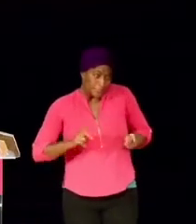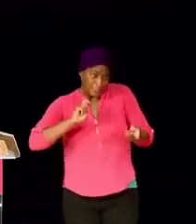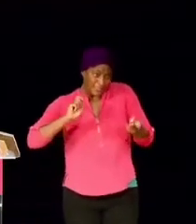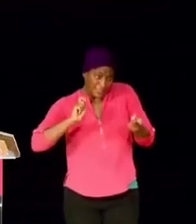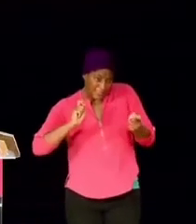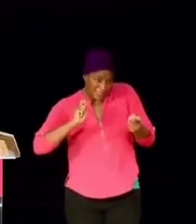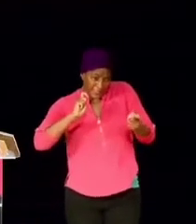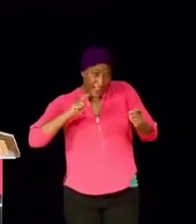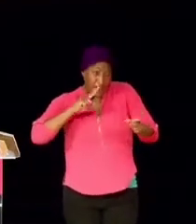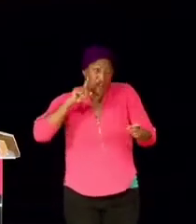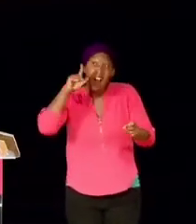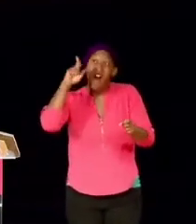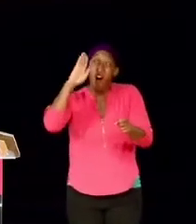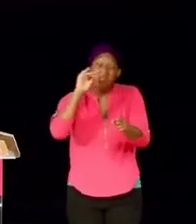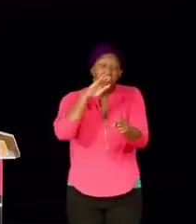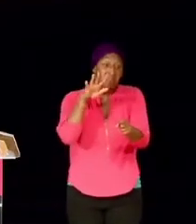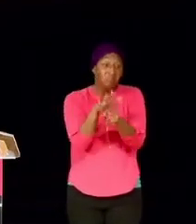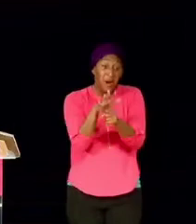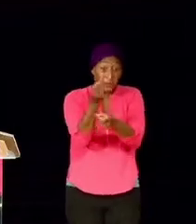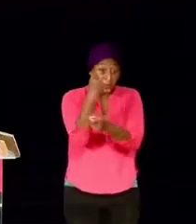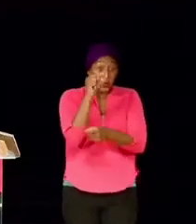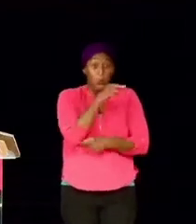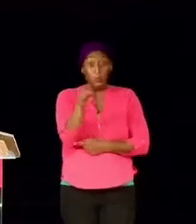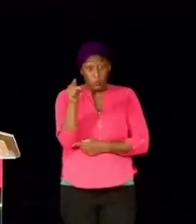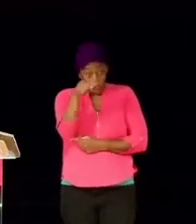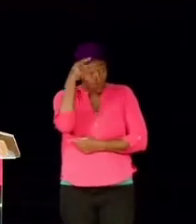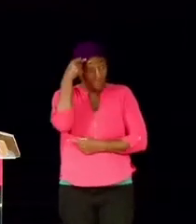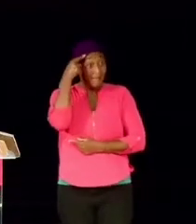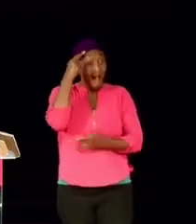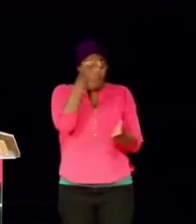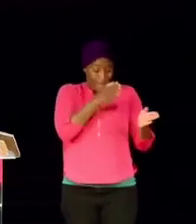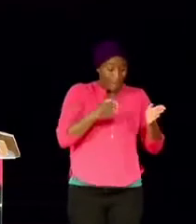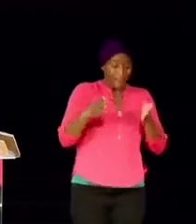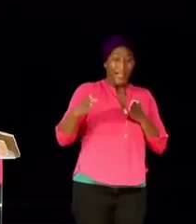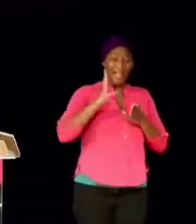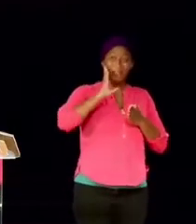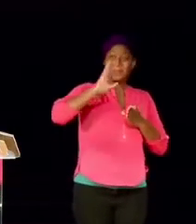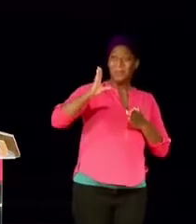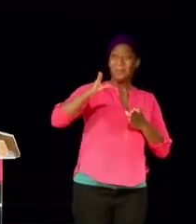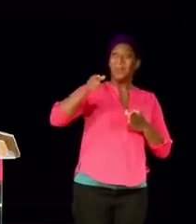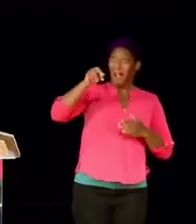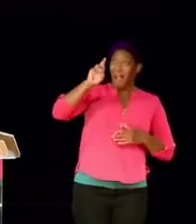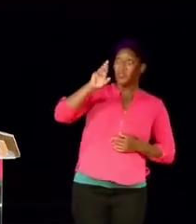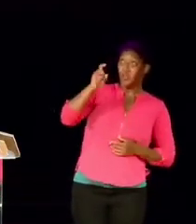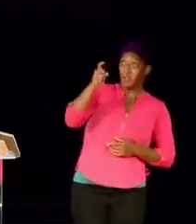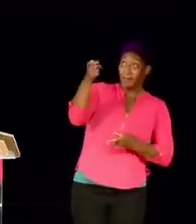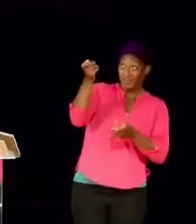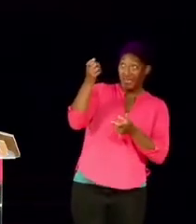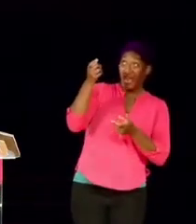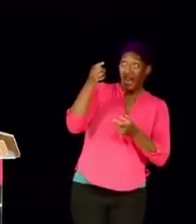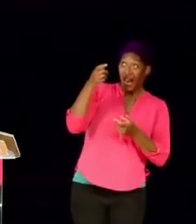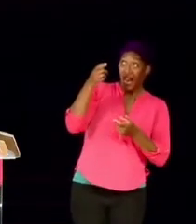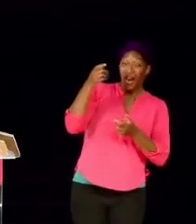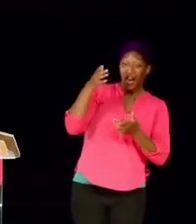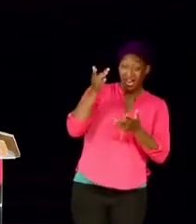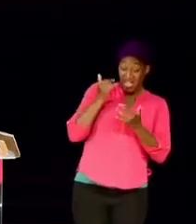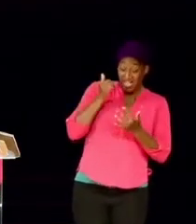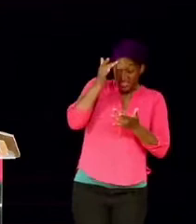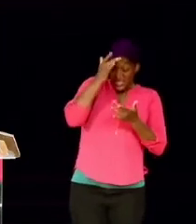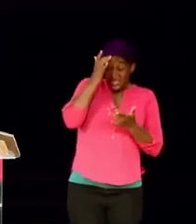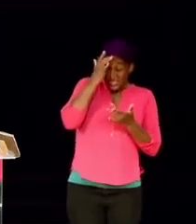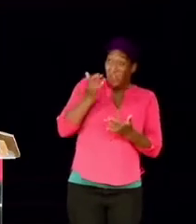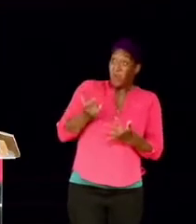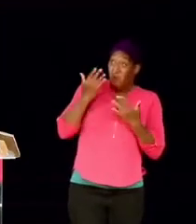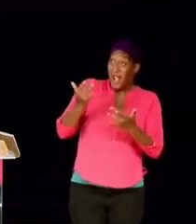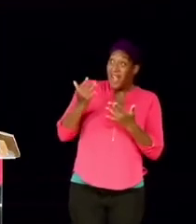you think that the plan is the prescription to the sickness of waiting on the